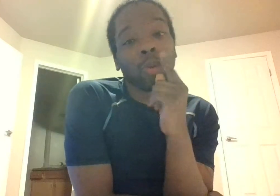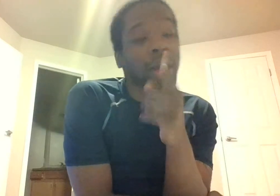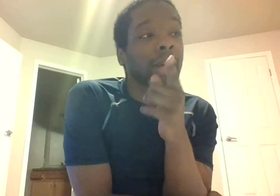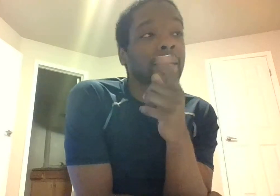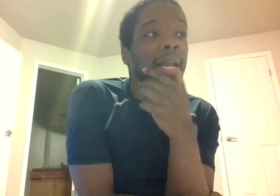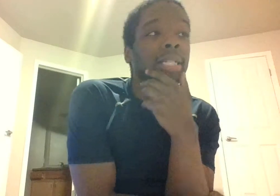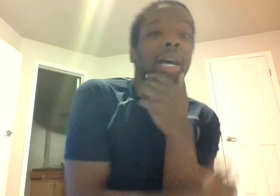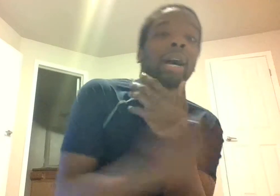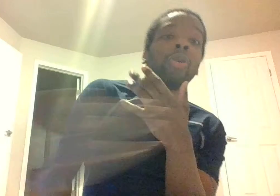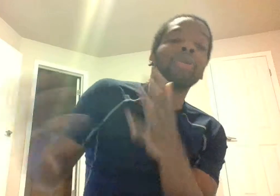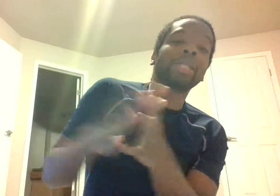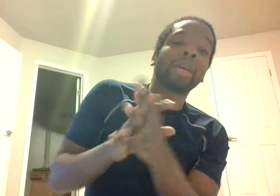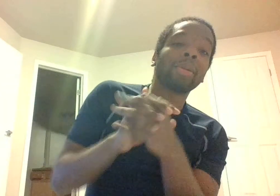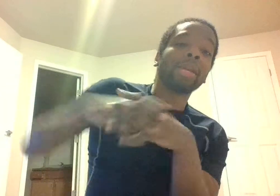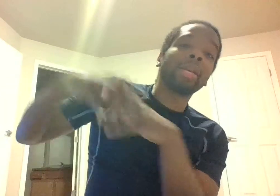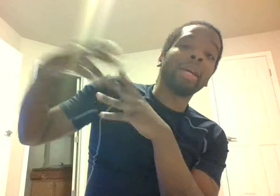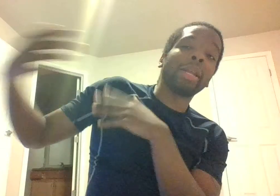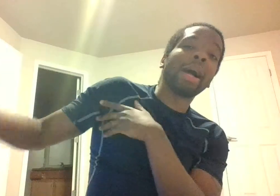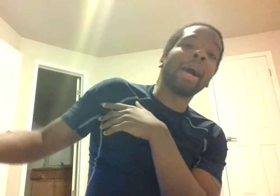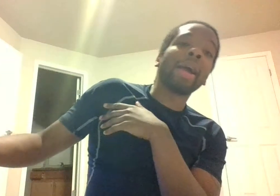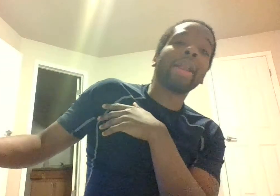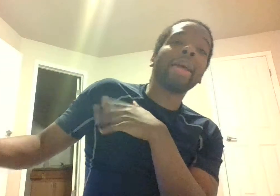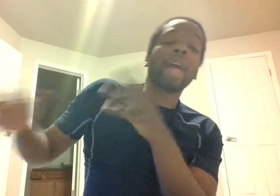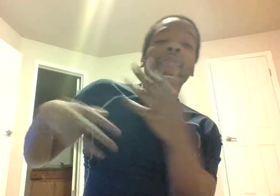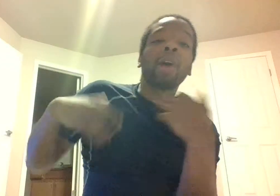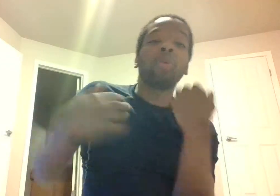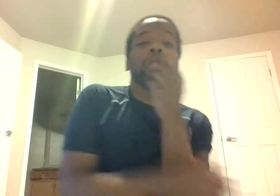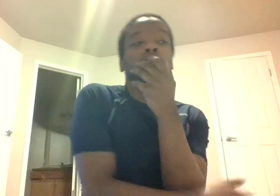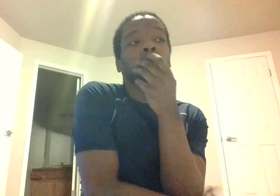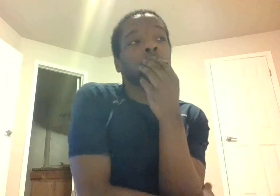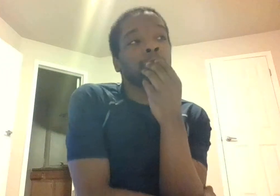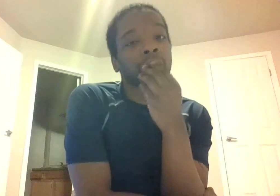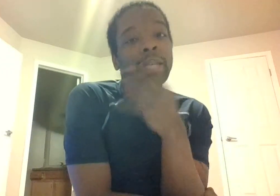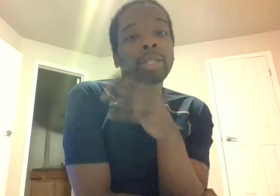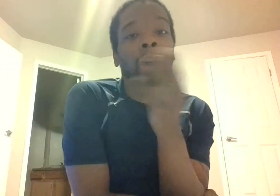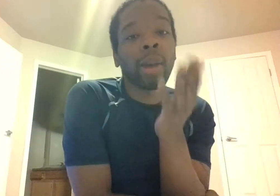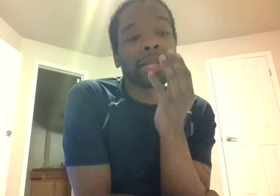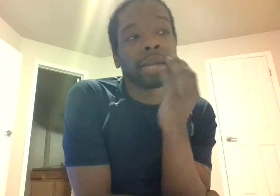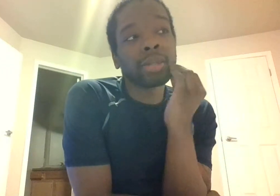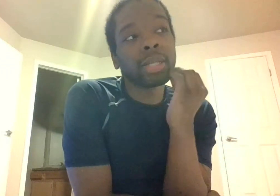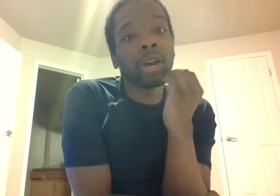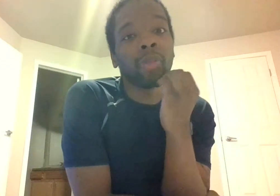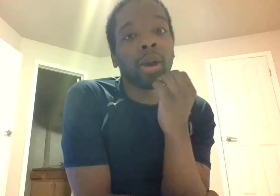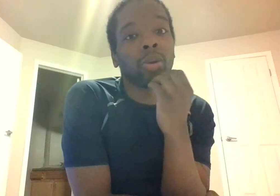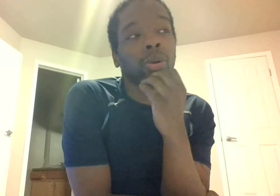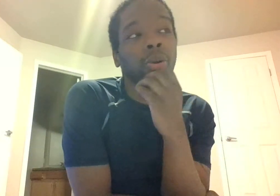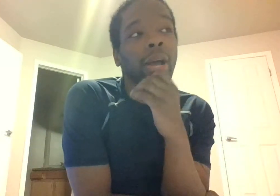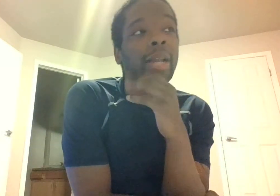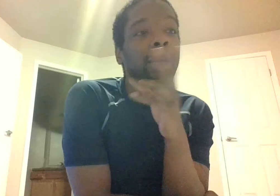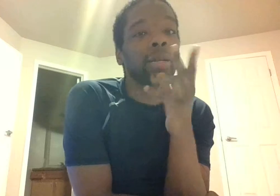when I got to Alaska I own a septic tank and I if I want to install my septic tank on my own accord I had to get